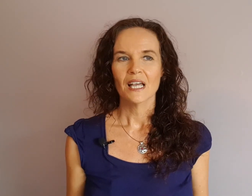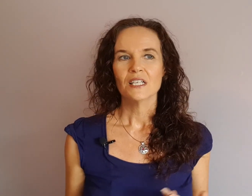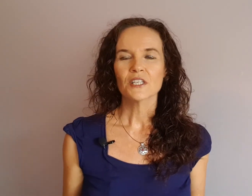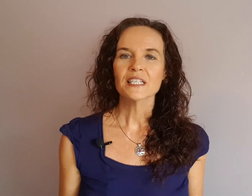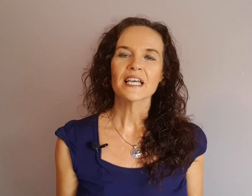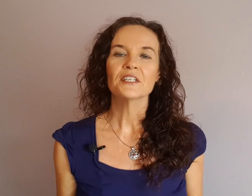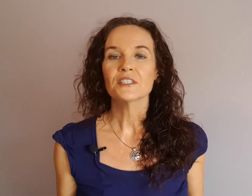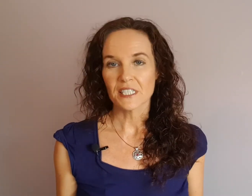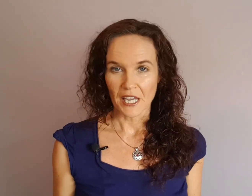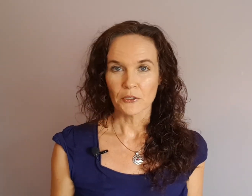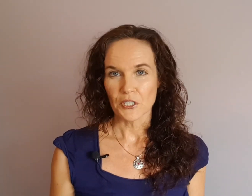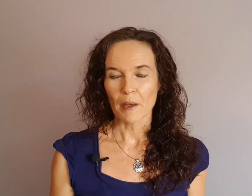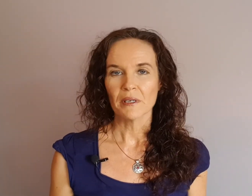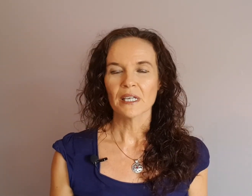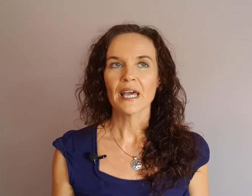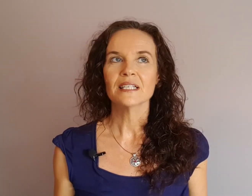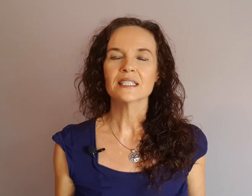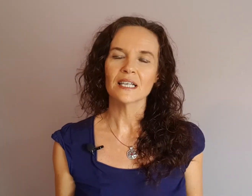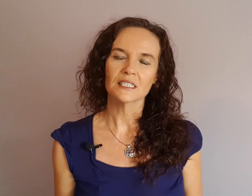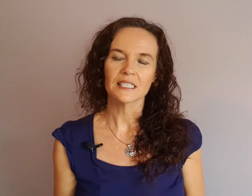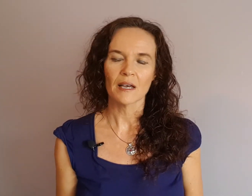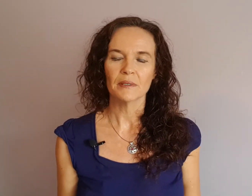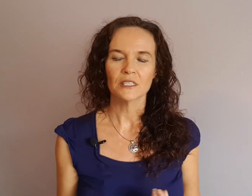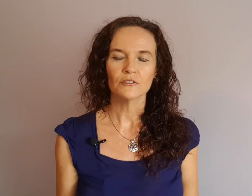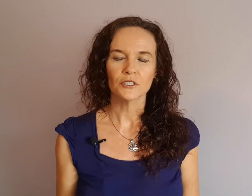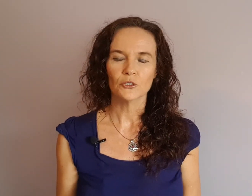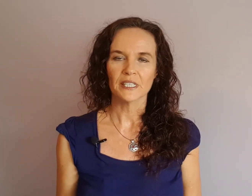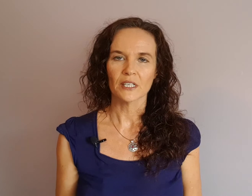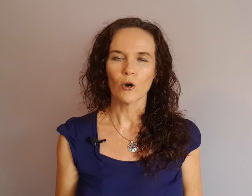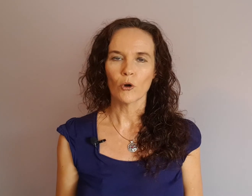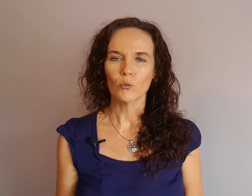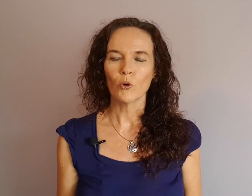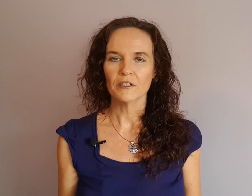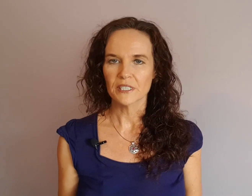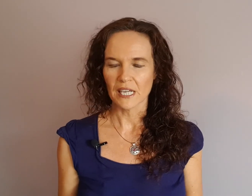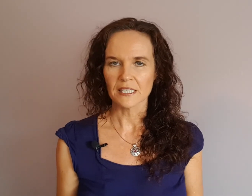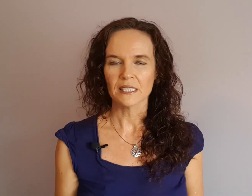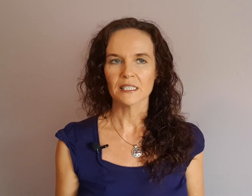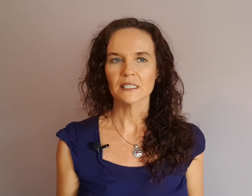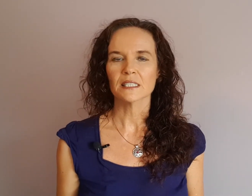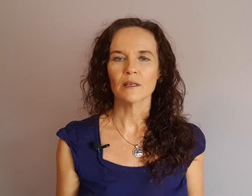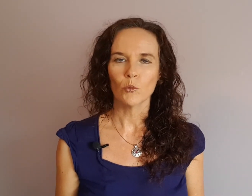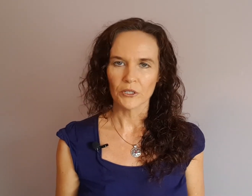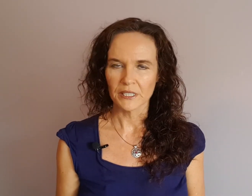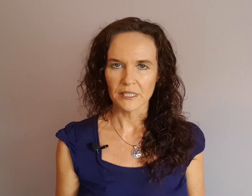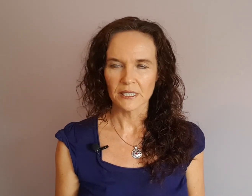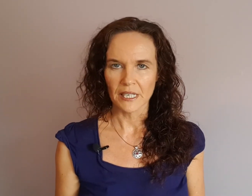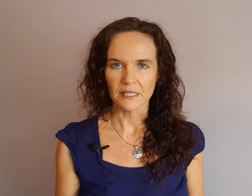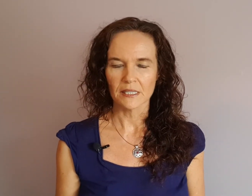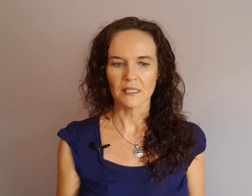So that's how you can start your tapping and then start to tap individually on whatever task it is, and what it is that's